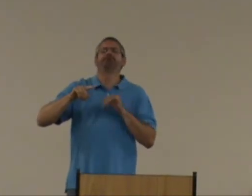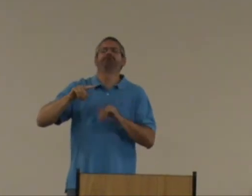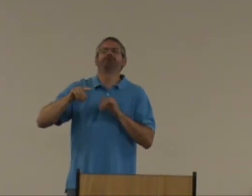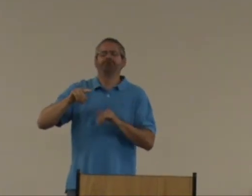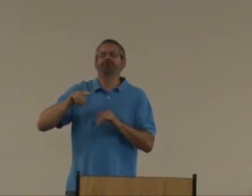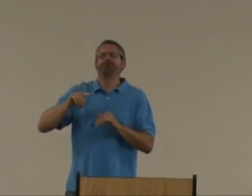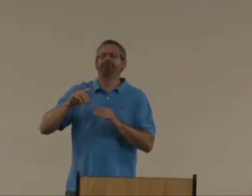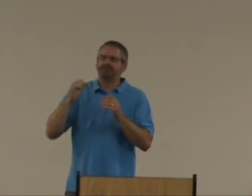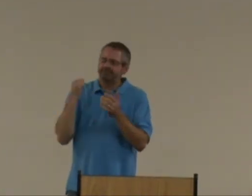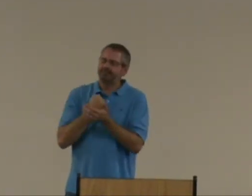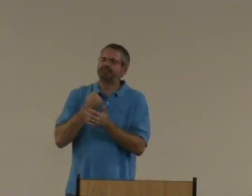Would you help us?